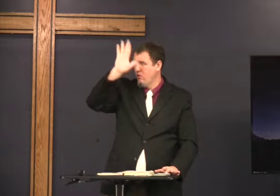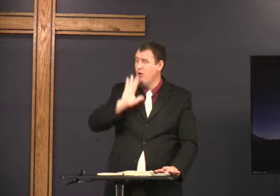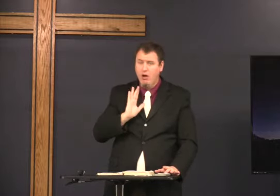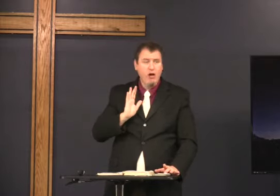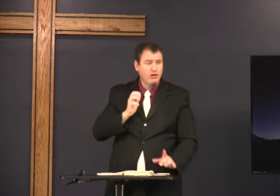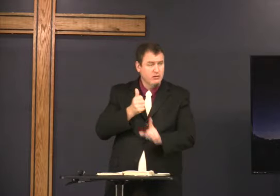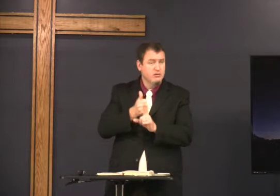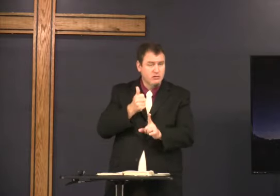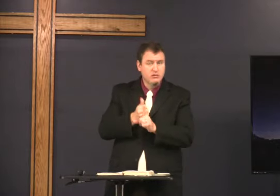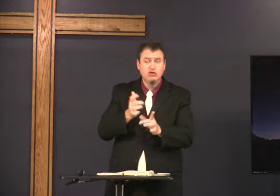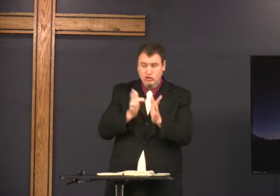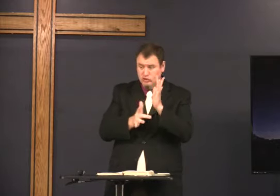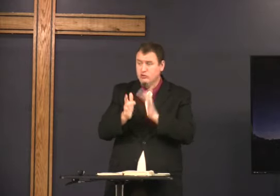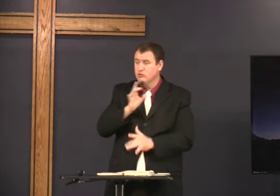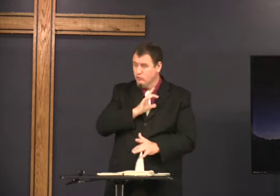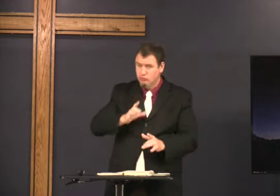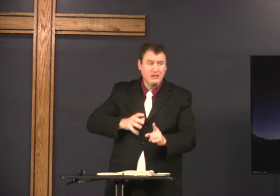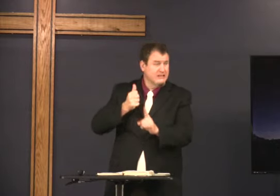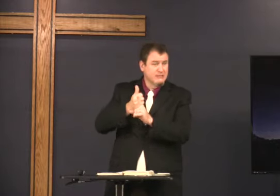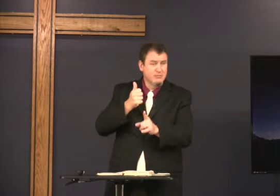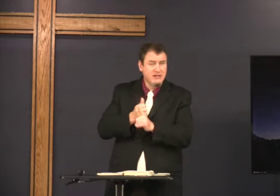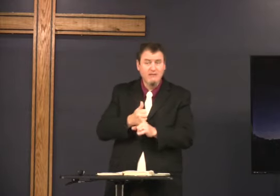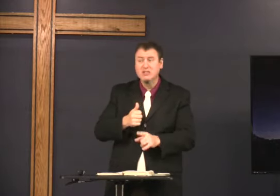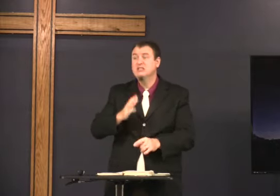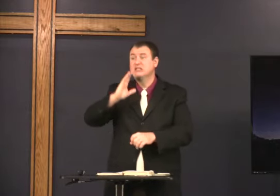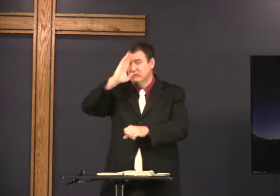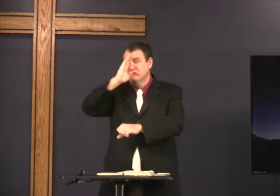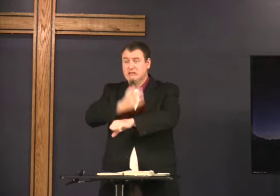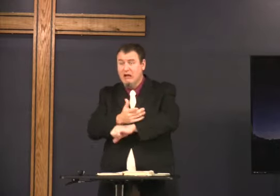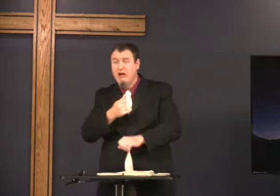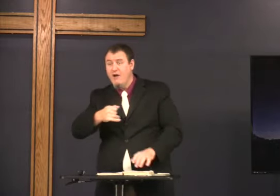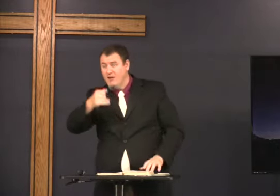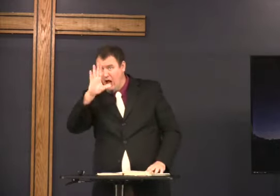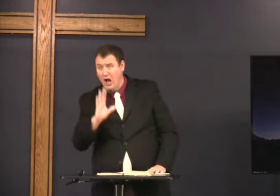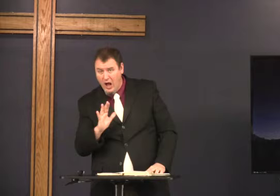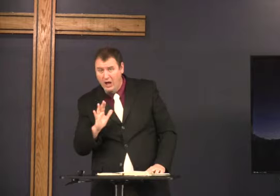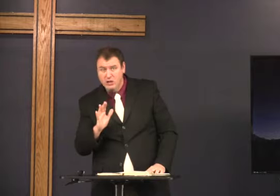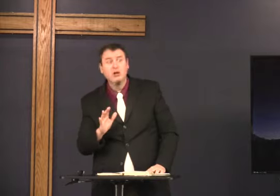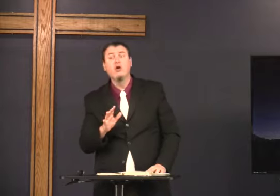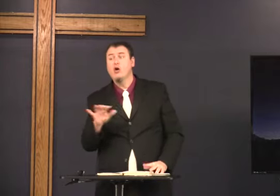What is he's talking about Jesus is he is human,